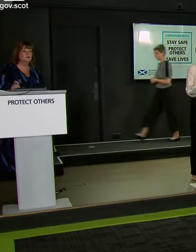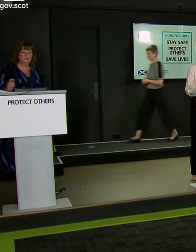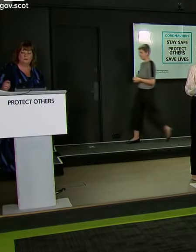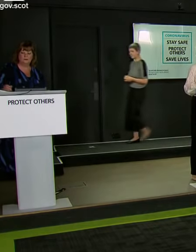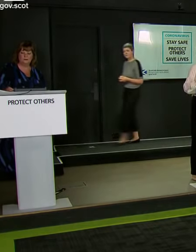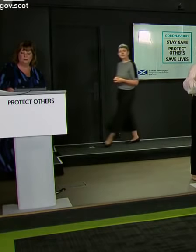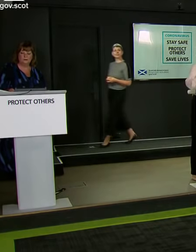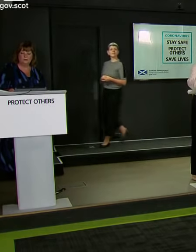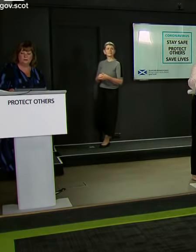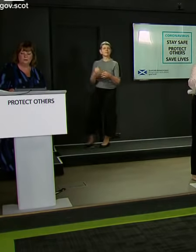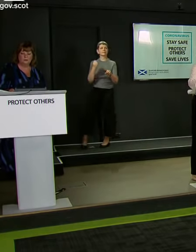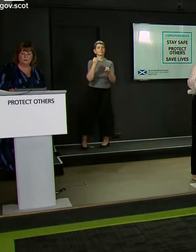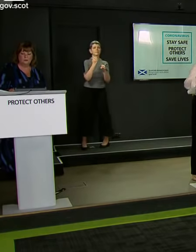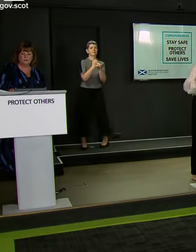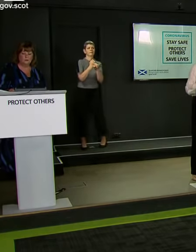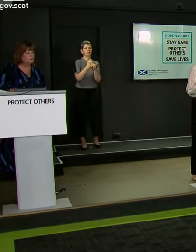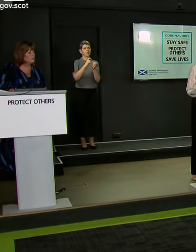Global.